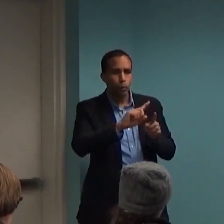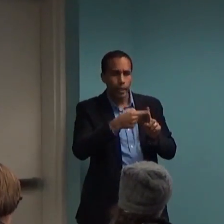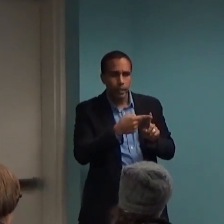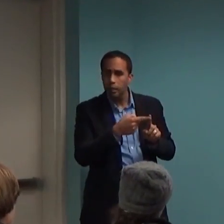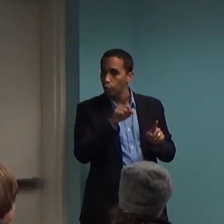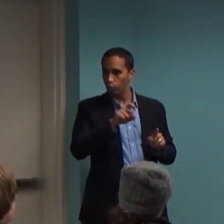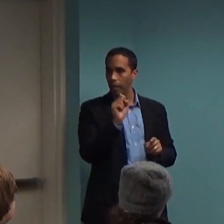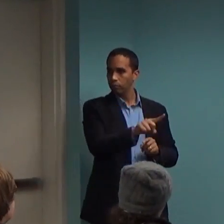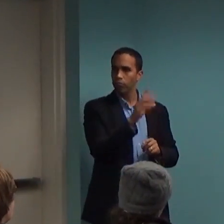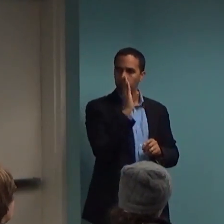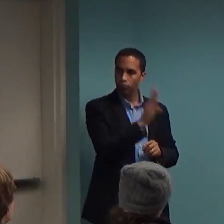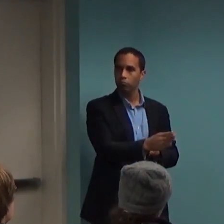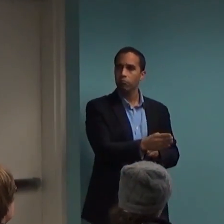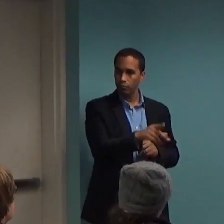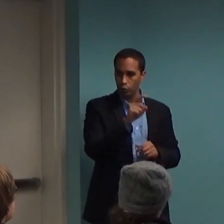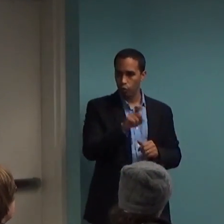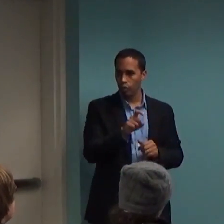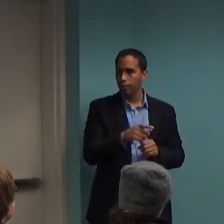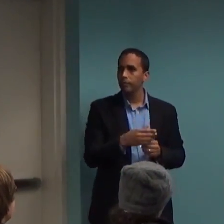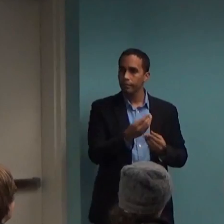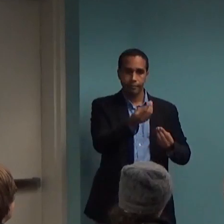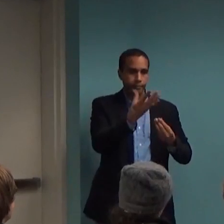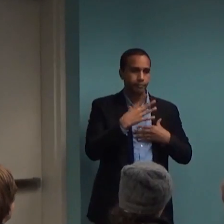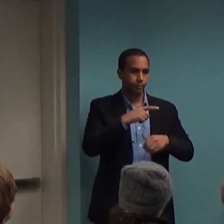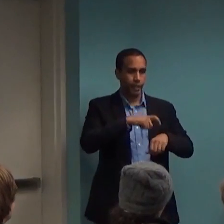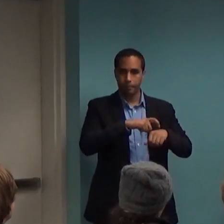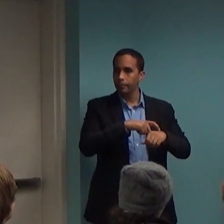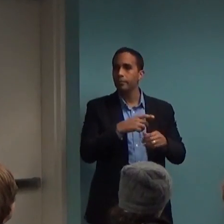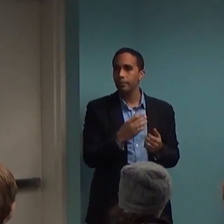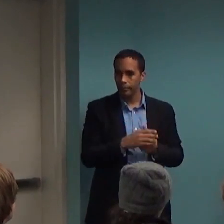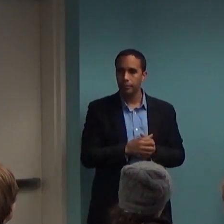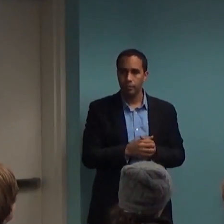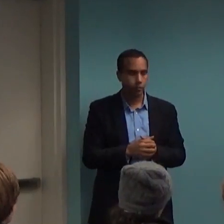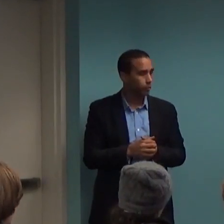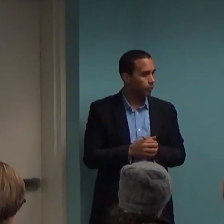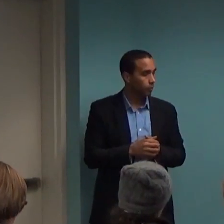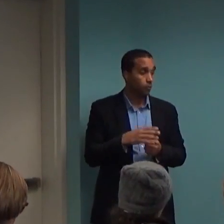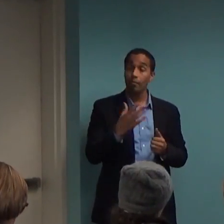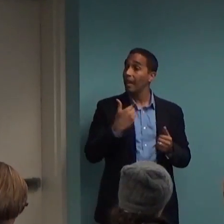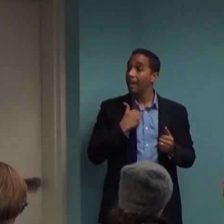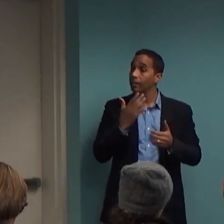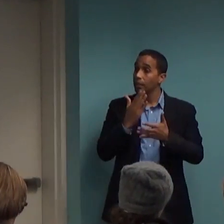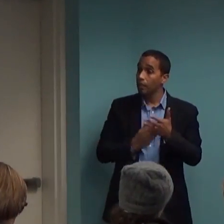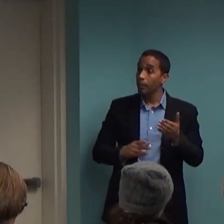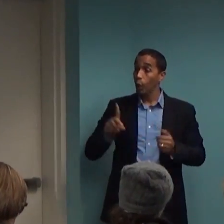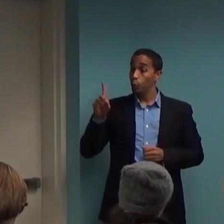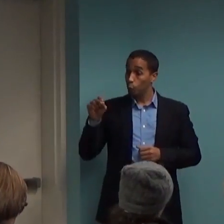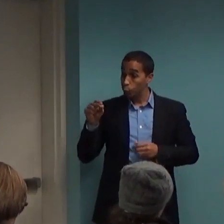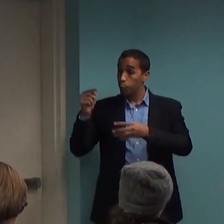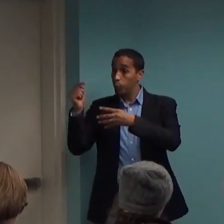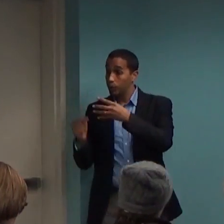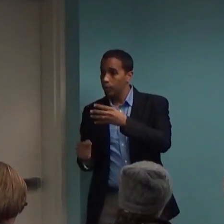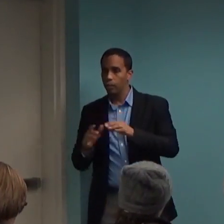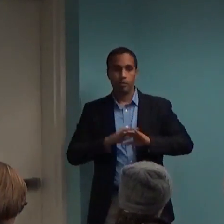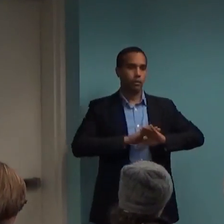So, that brings me to a list of some do's and don'ts about medication. And actually, I list them out as don'ts and do's.